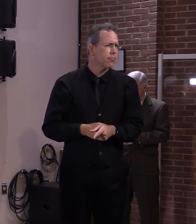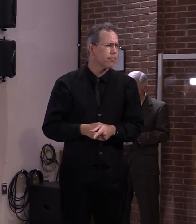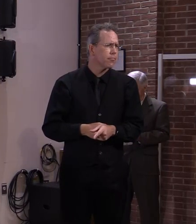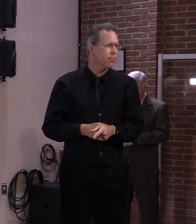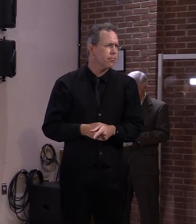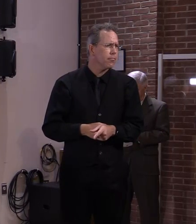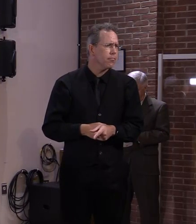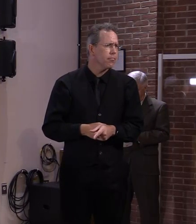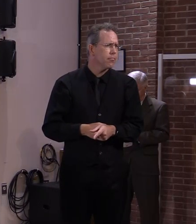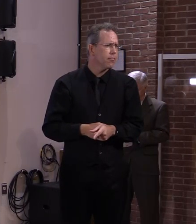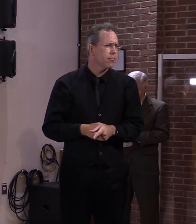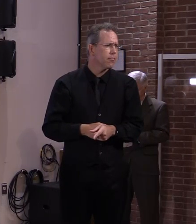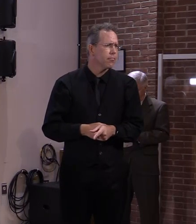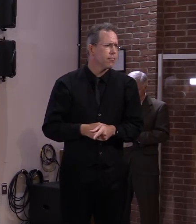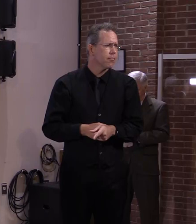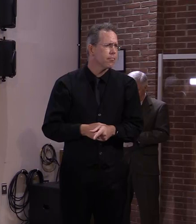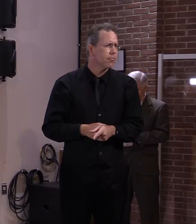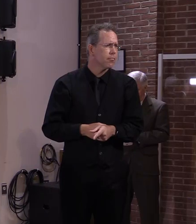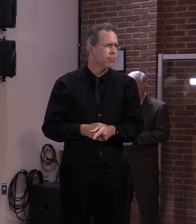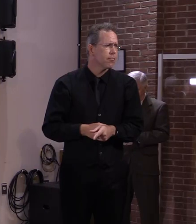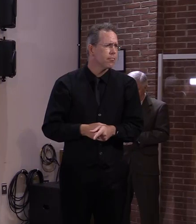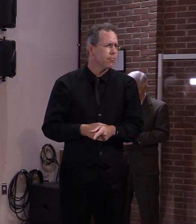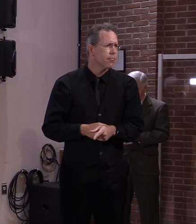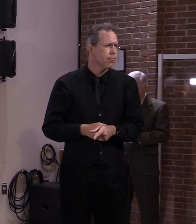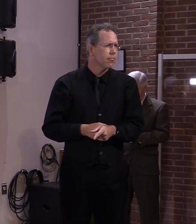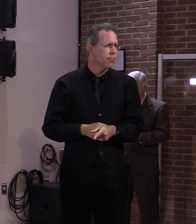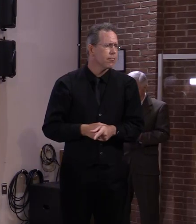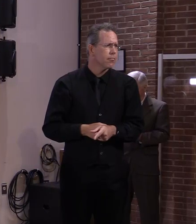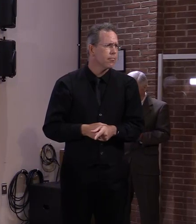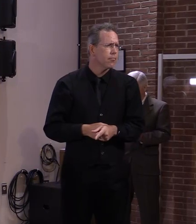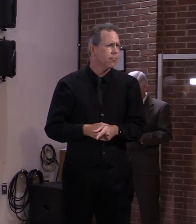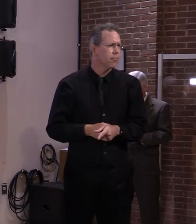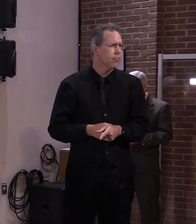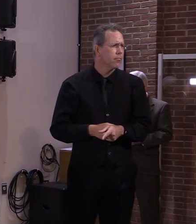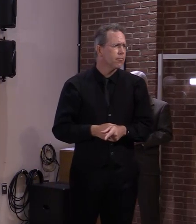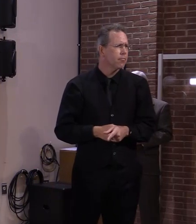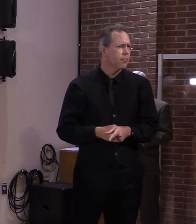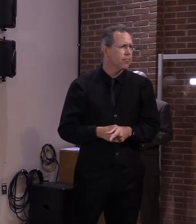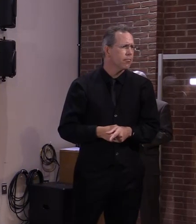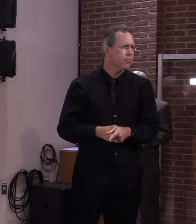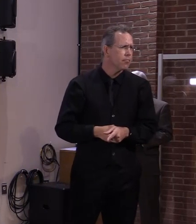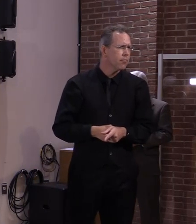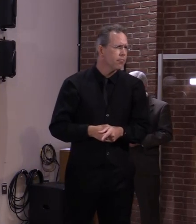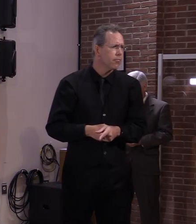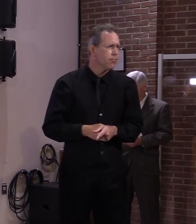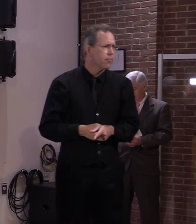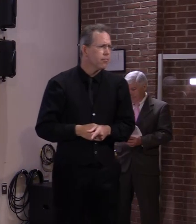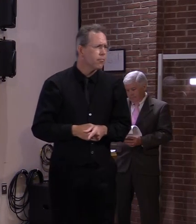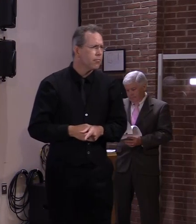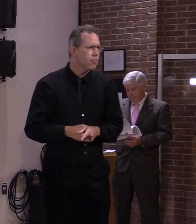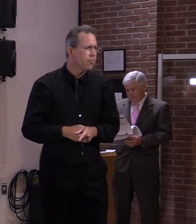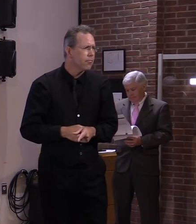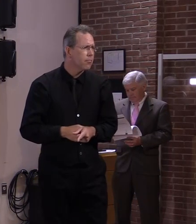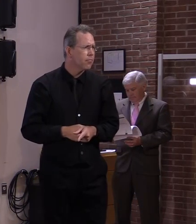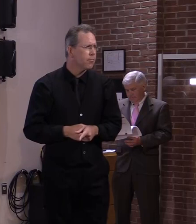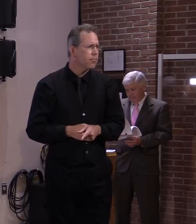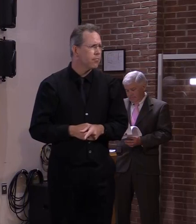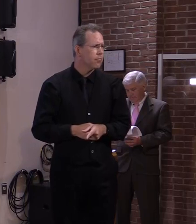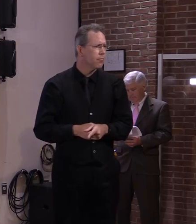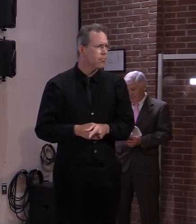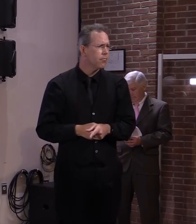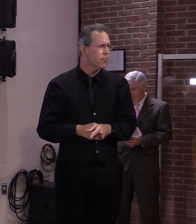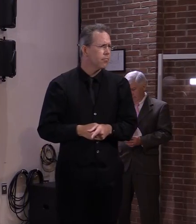north country hospital yesterday and he said that the hospital's not been receiving the um pfizer